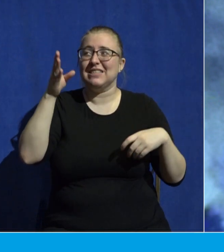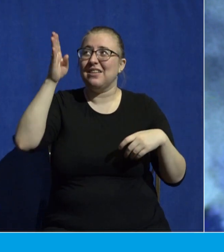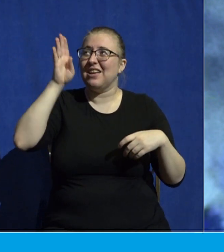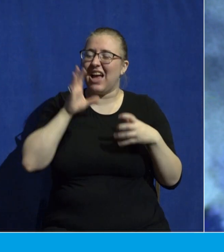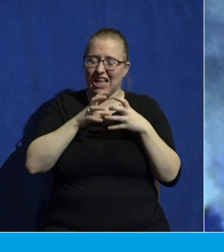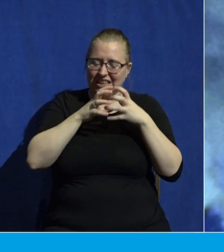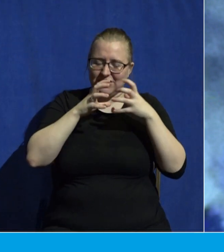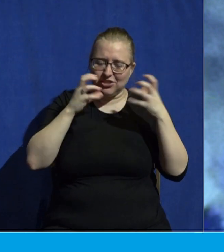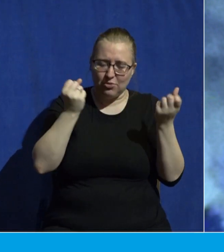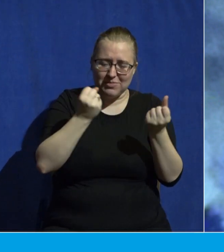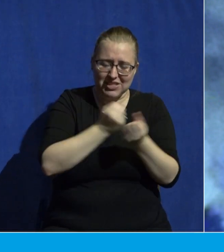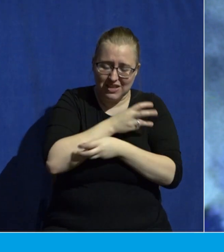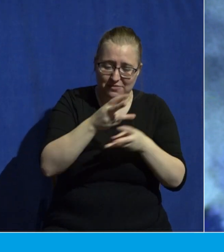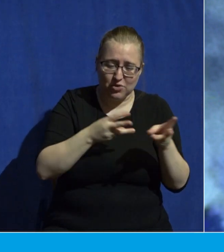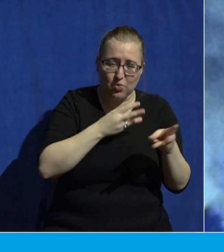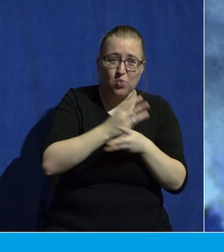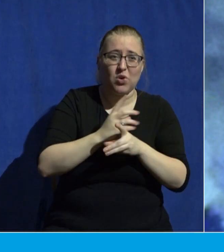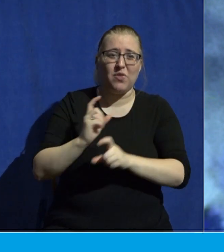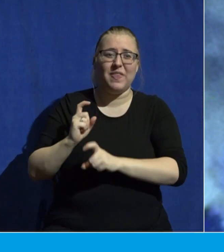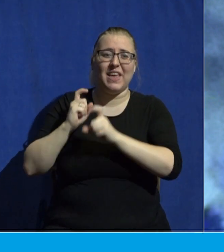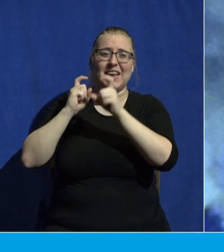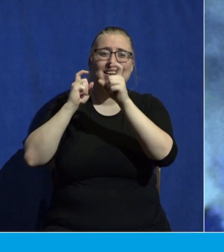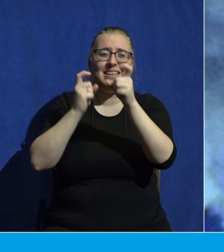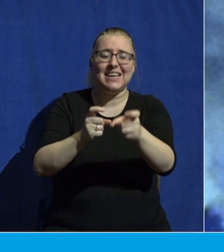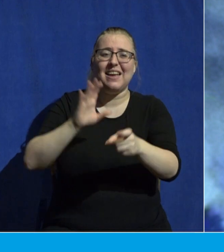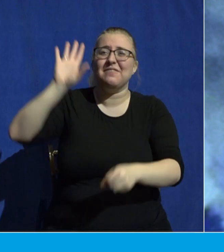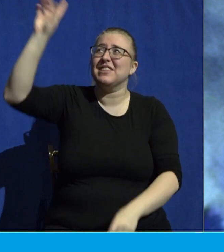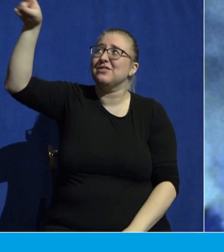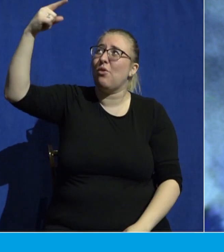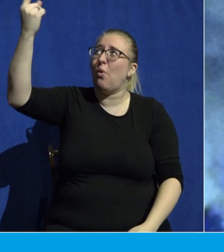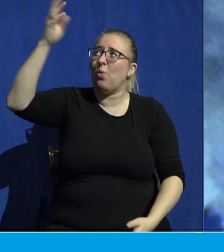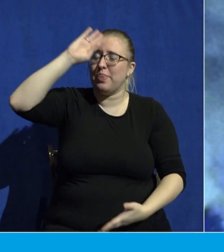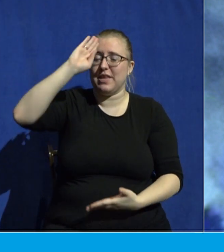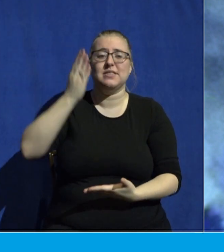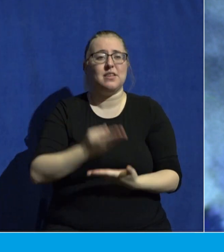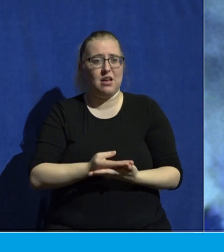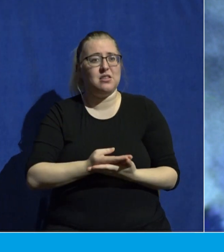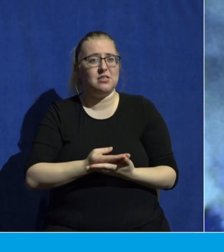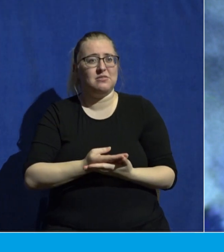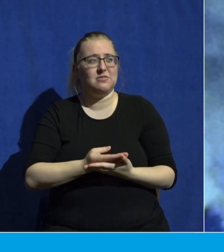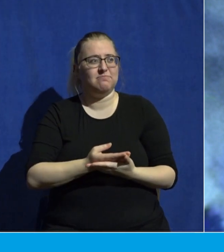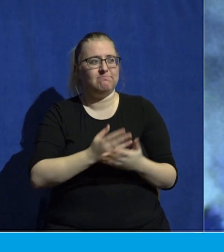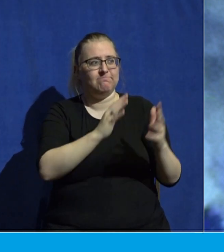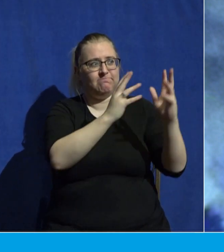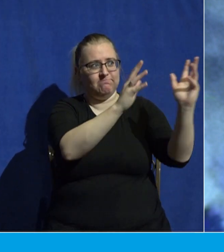he gave his only son. Now,